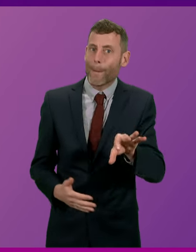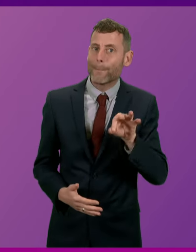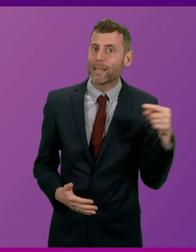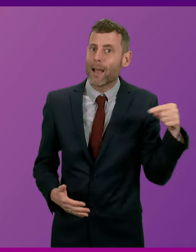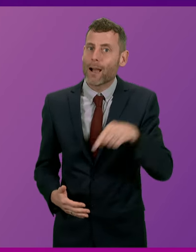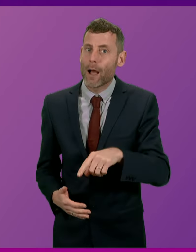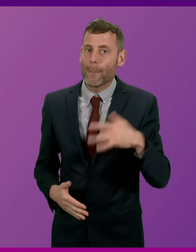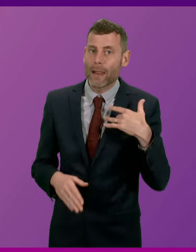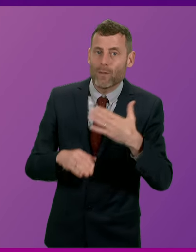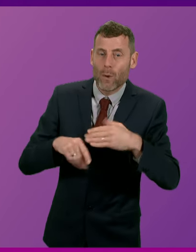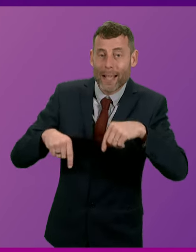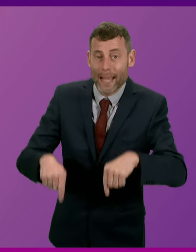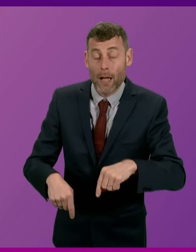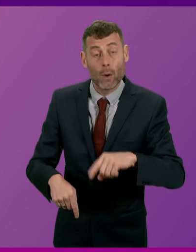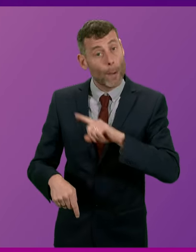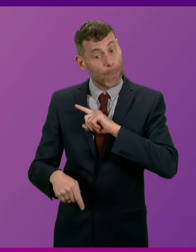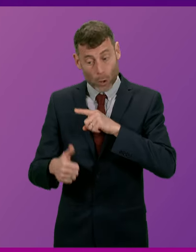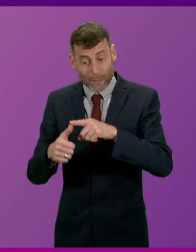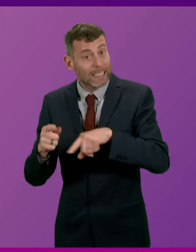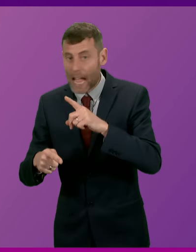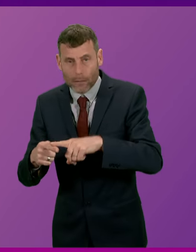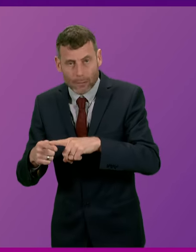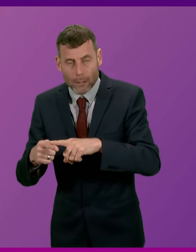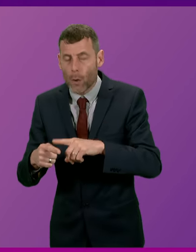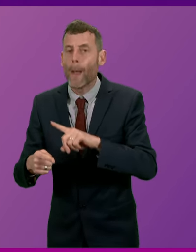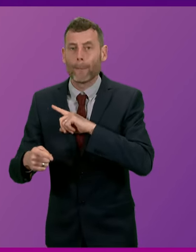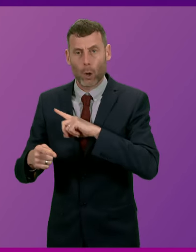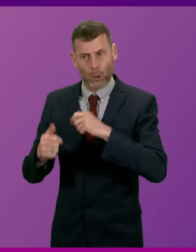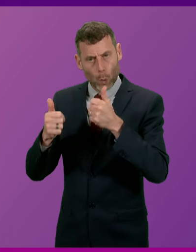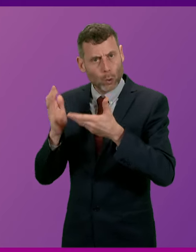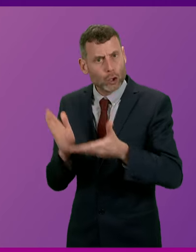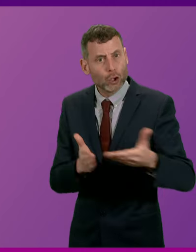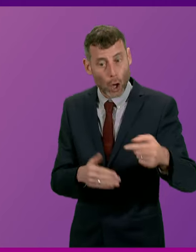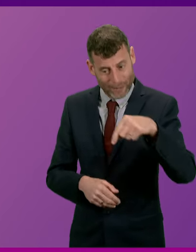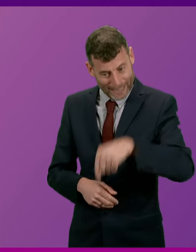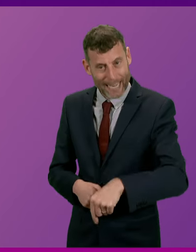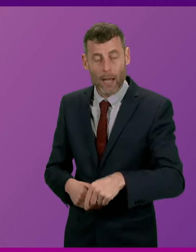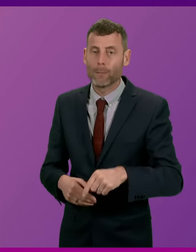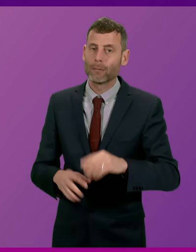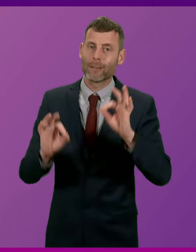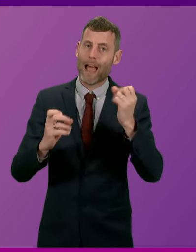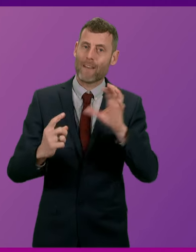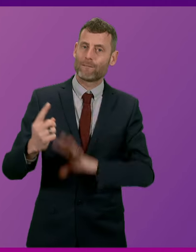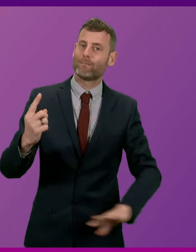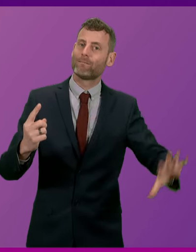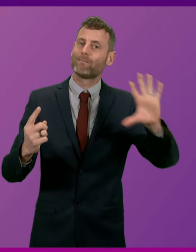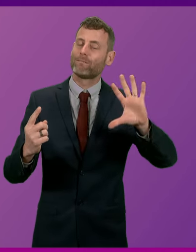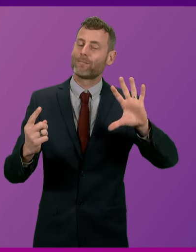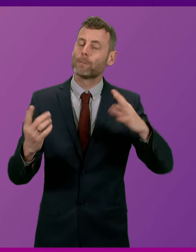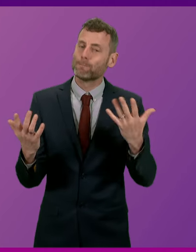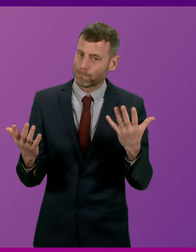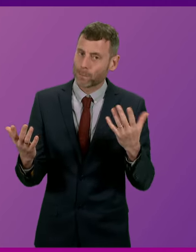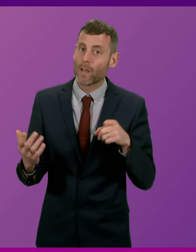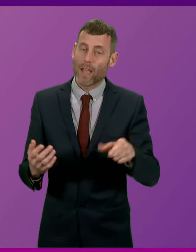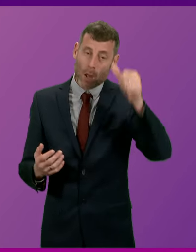factors, not just tax. In Scotland people have access to a range of services that simply don't exist elsewhere in other parts of the UK,